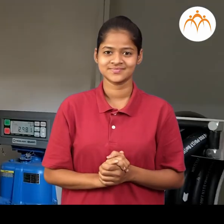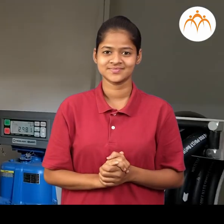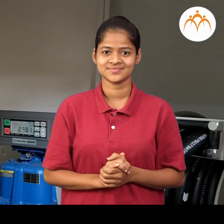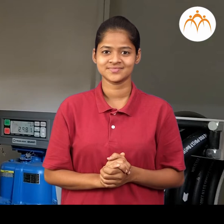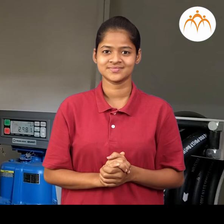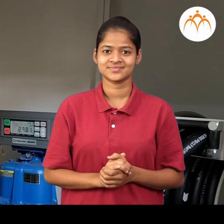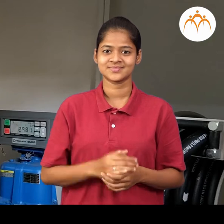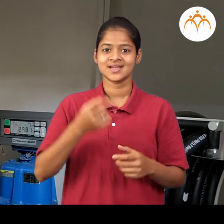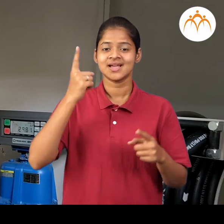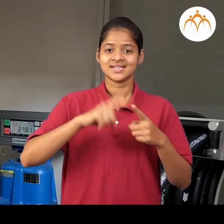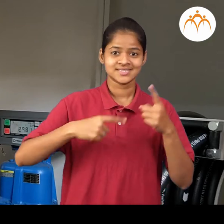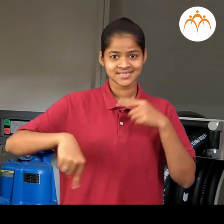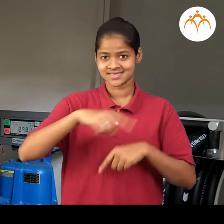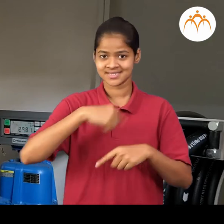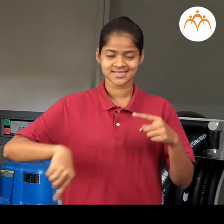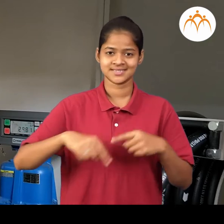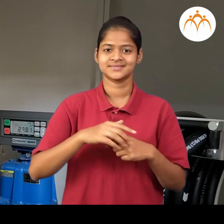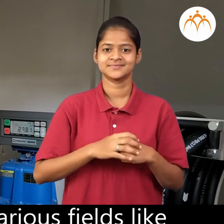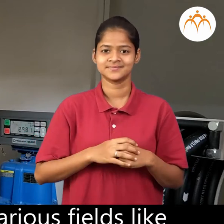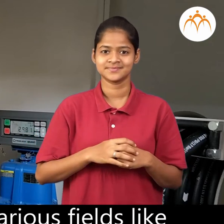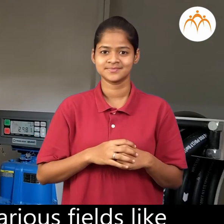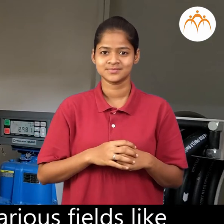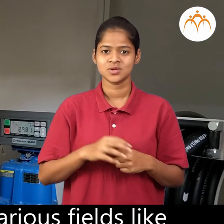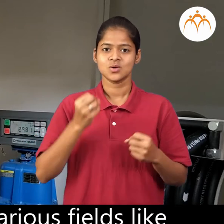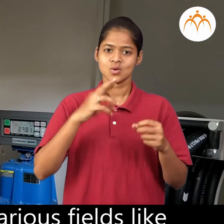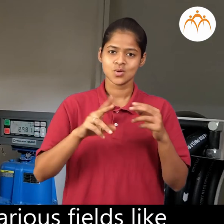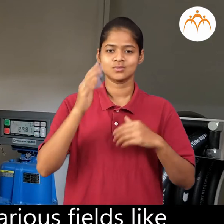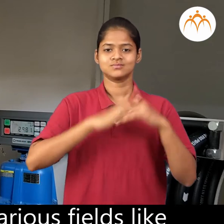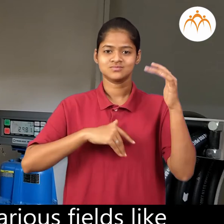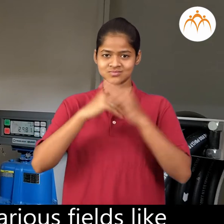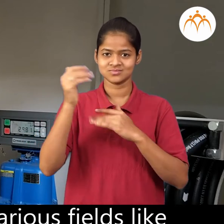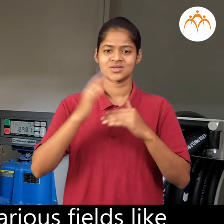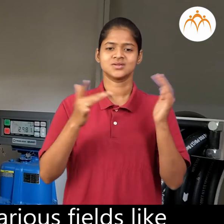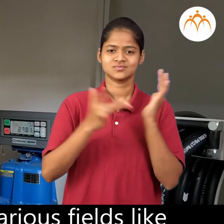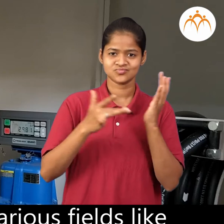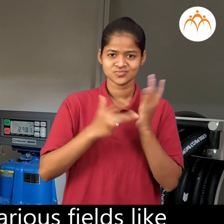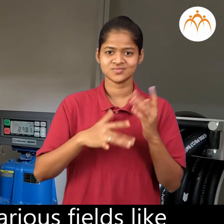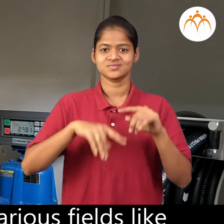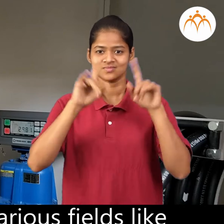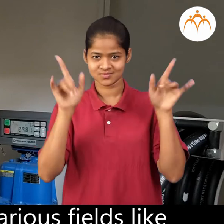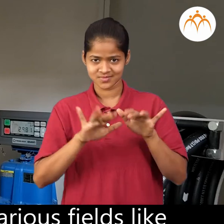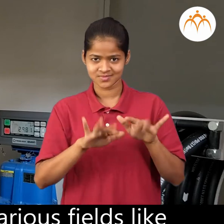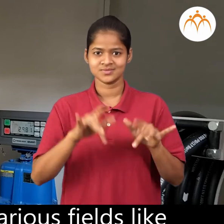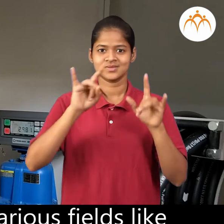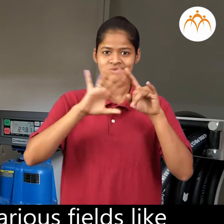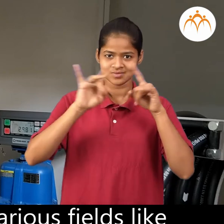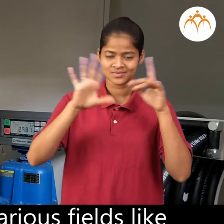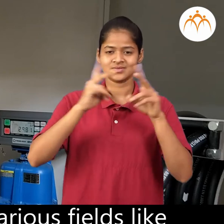Engineer, engineers work in various fields like building construction,